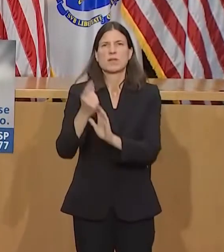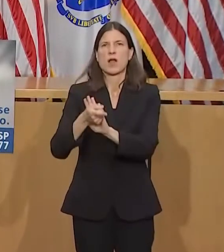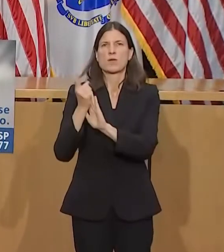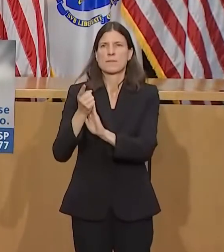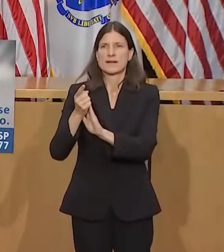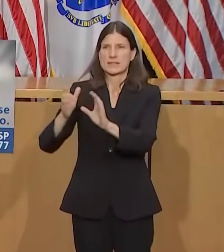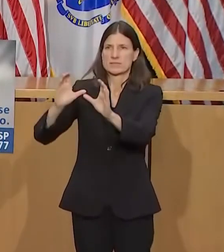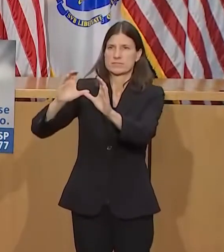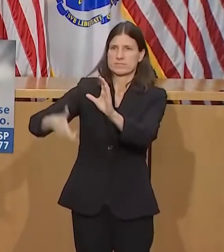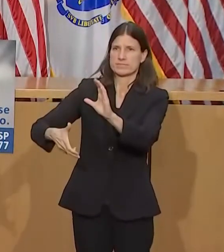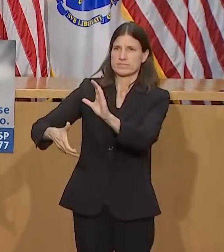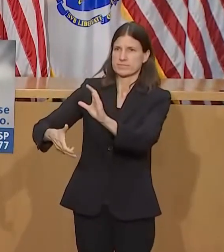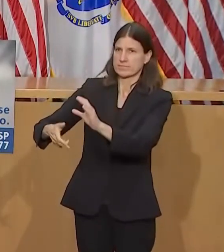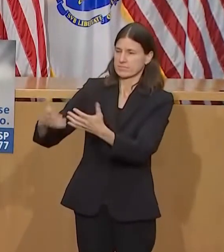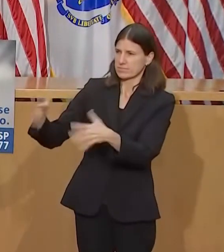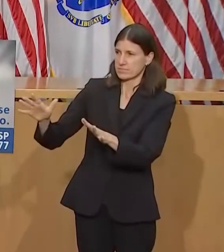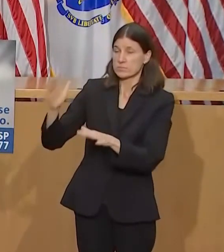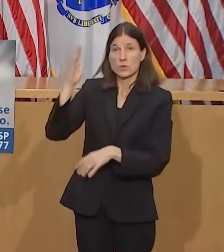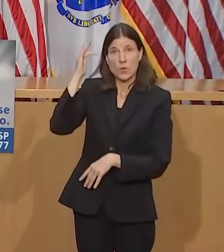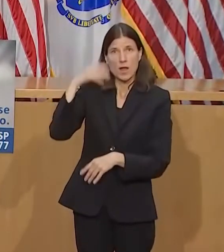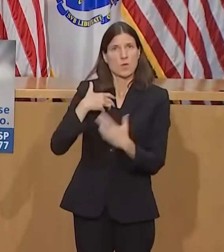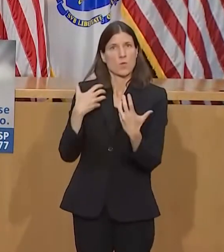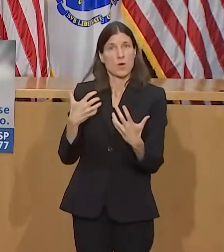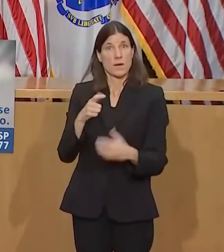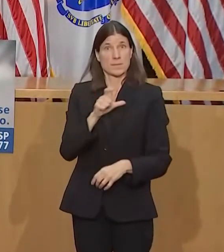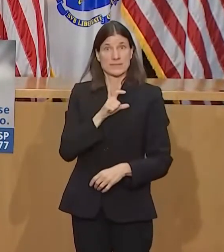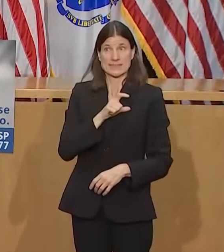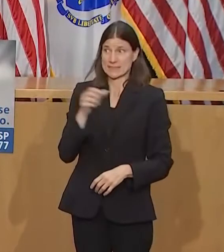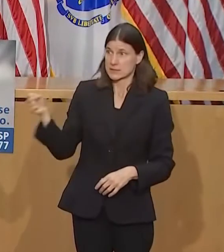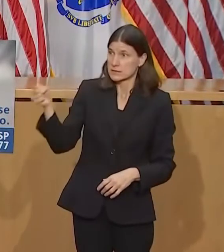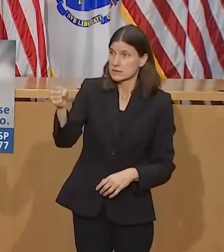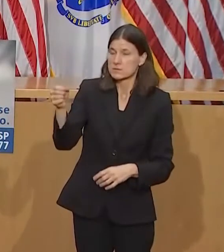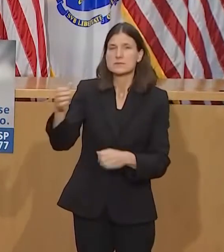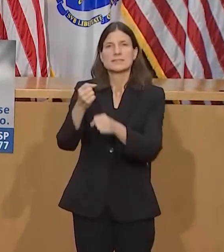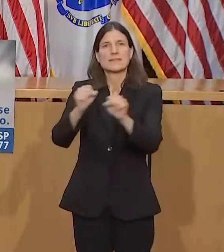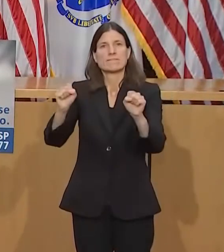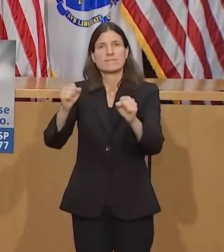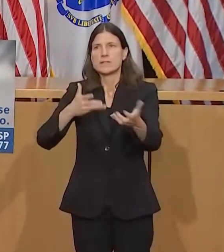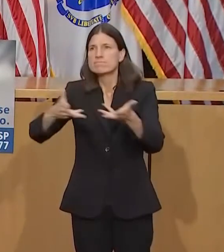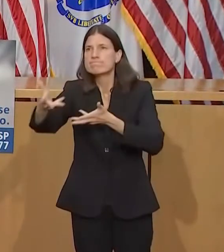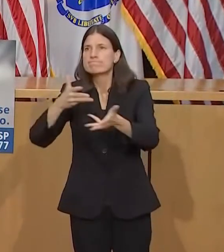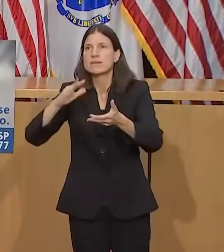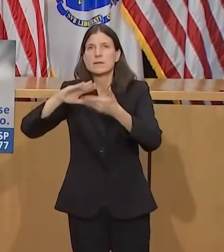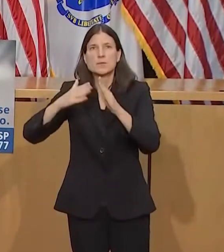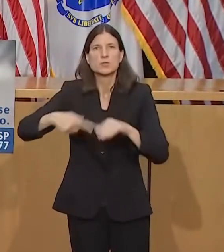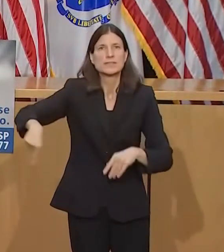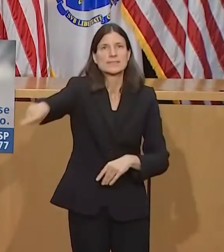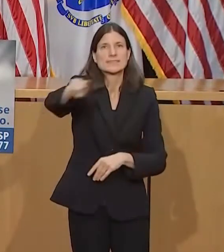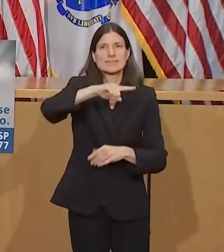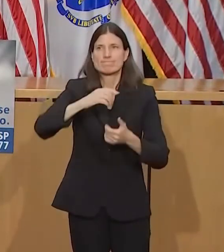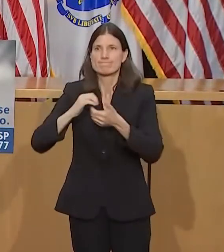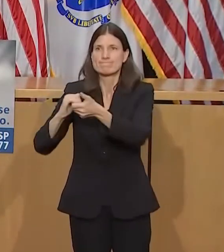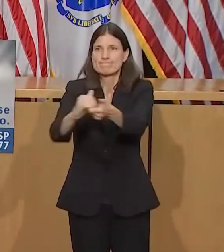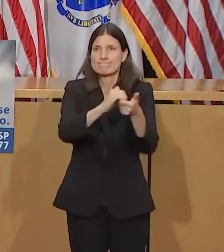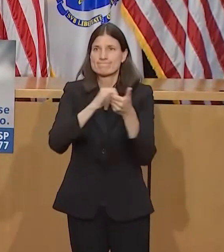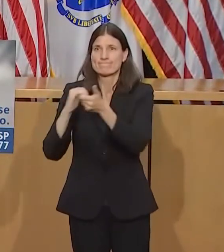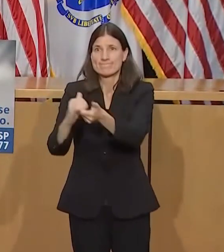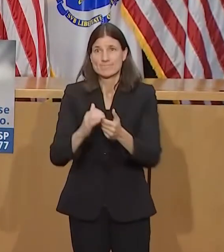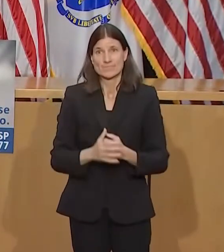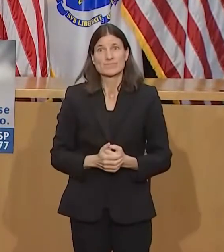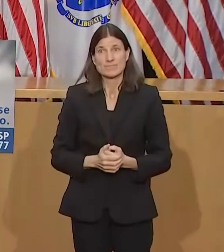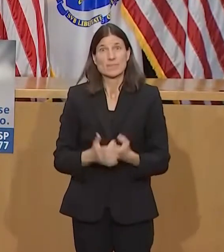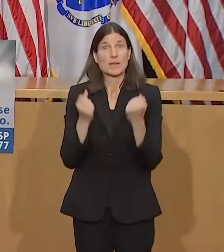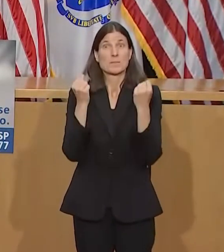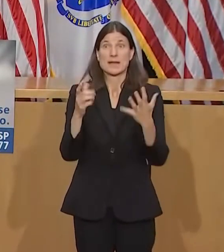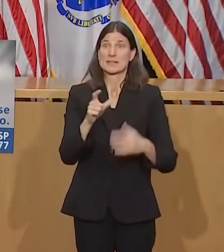And I've had the pleasure of getting to know countless police officers that put on that uniform for all the right reasons, and tragically have seen